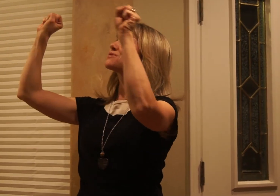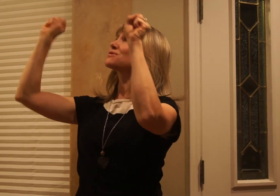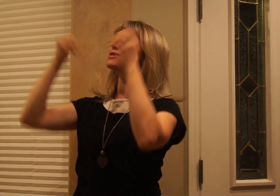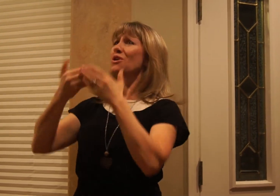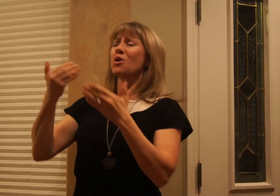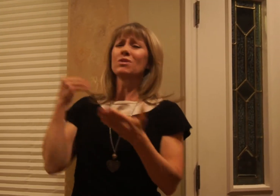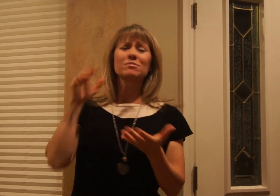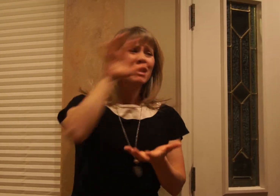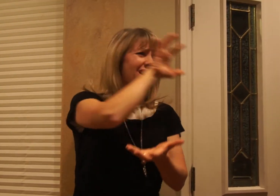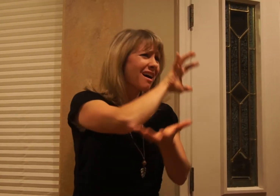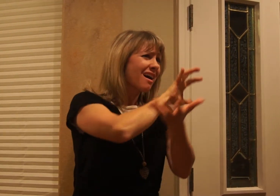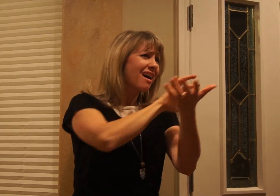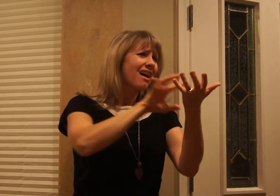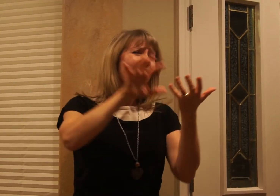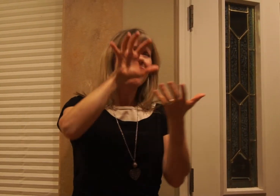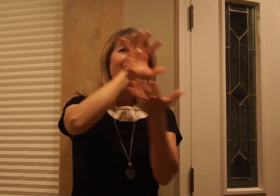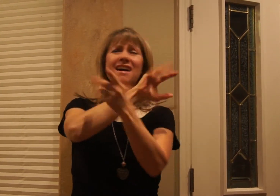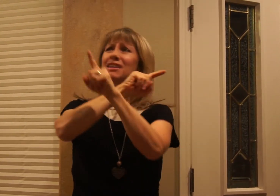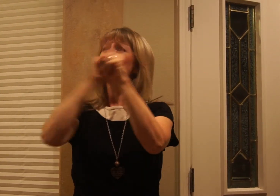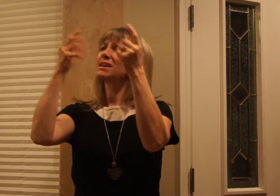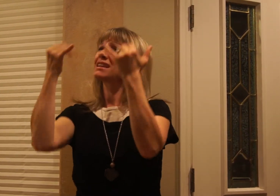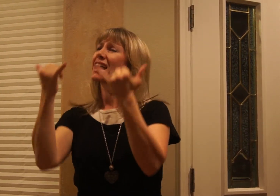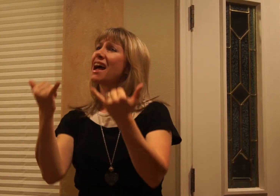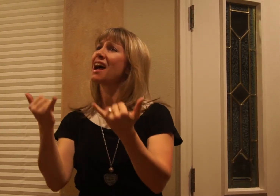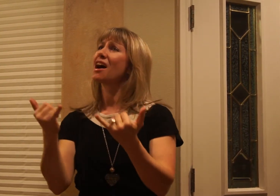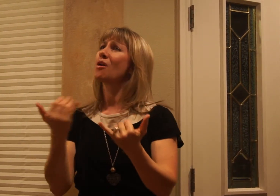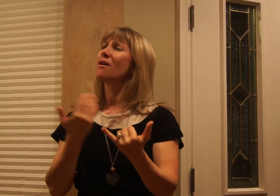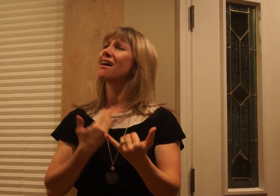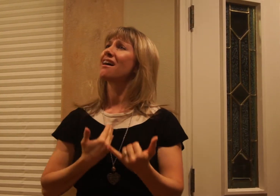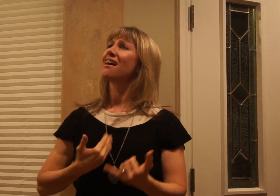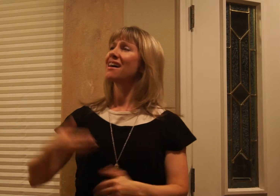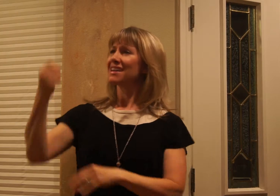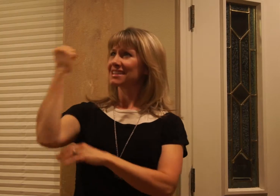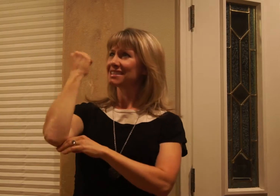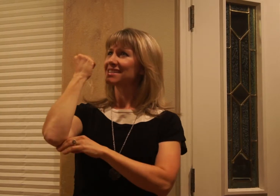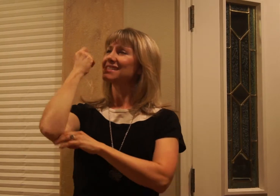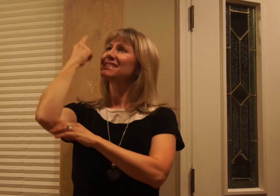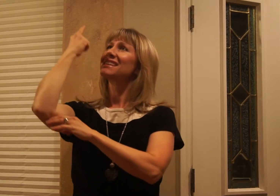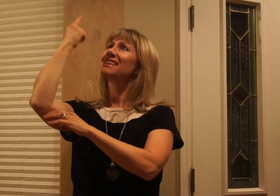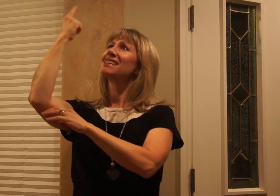Was blind, but now I see